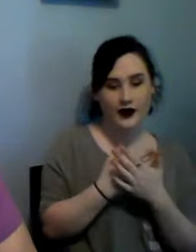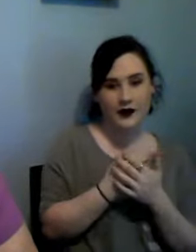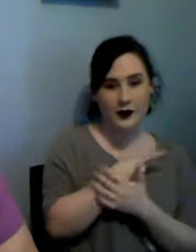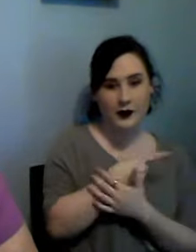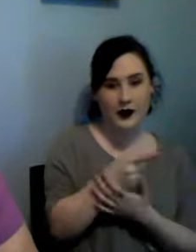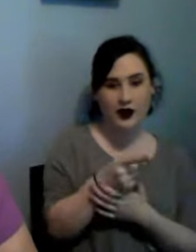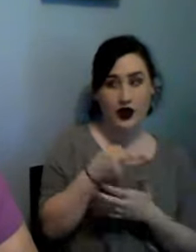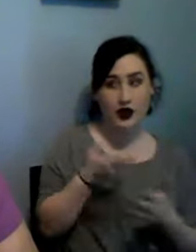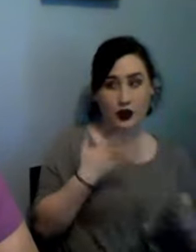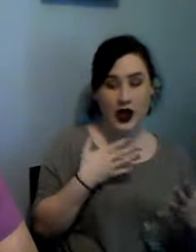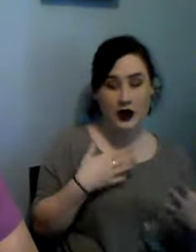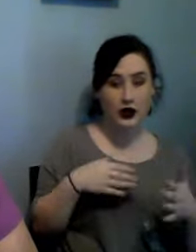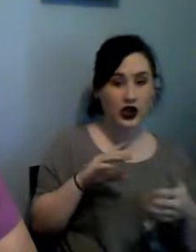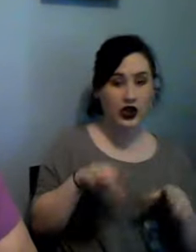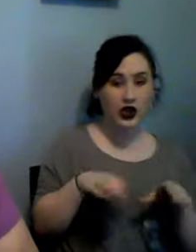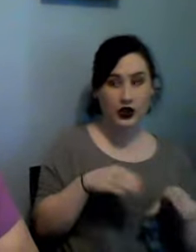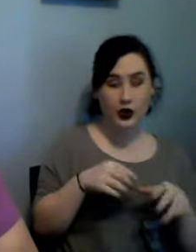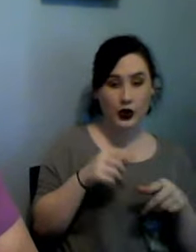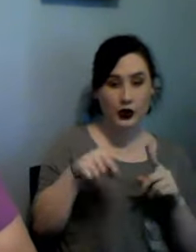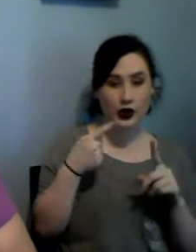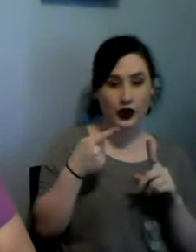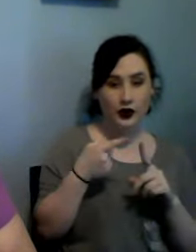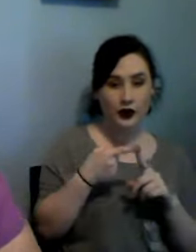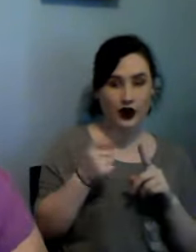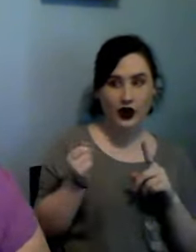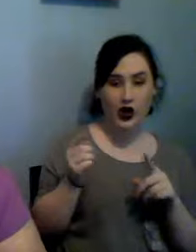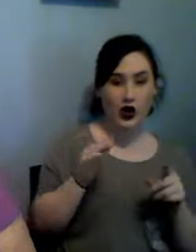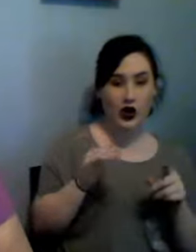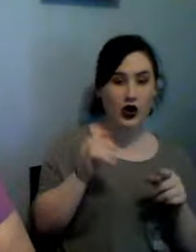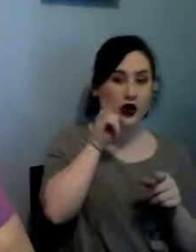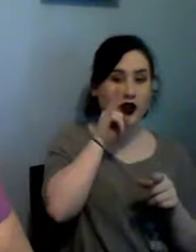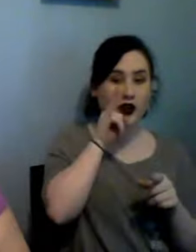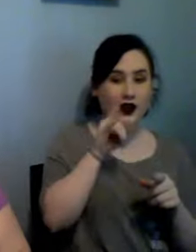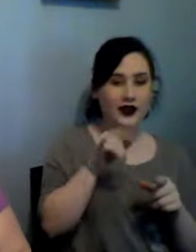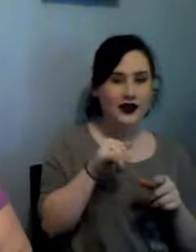kids will be wondering why right now I'll be sitting here stitching them